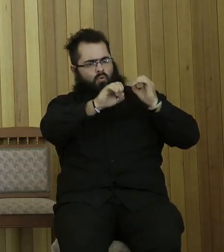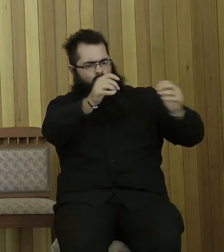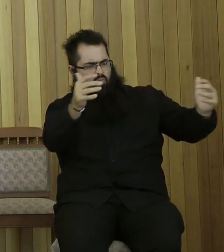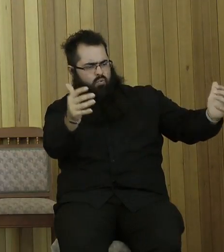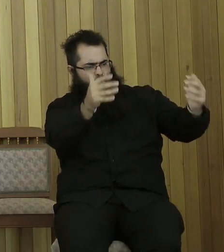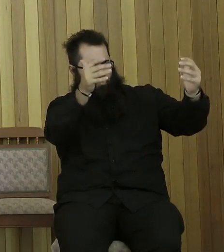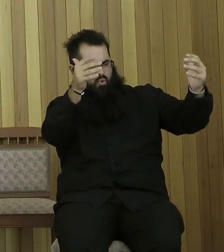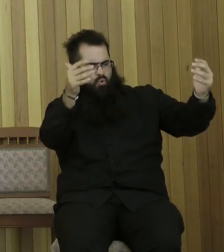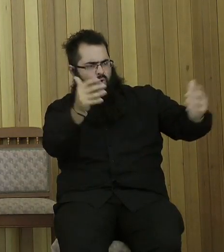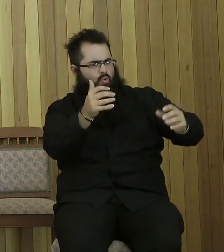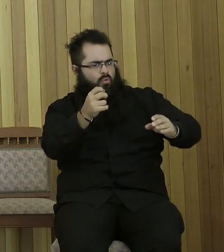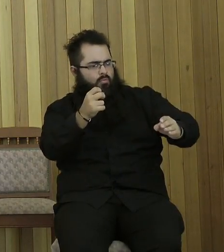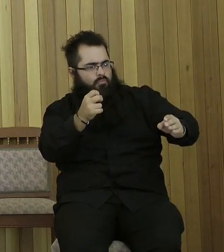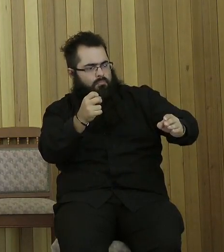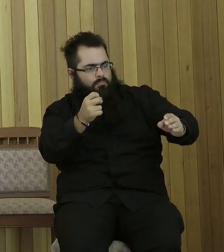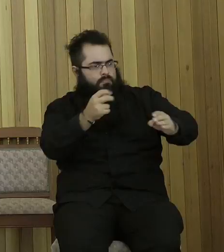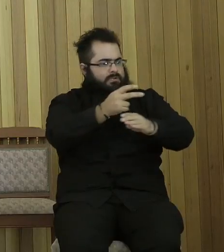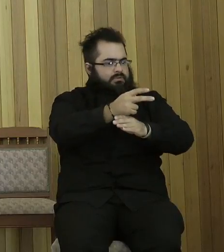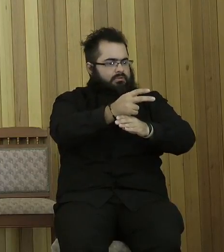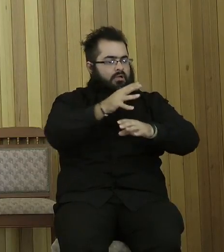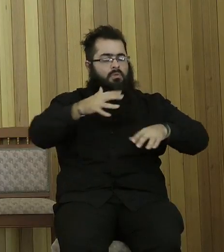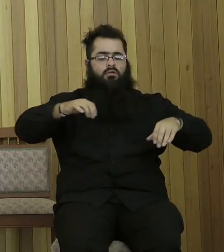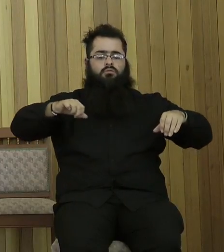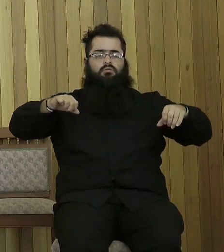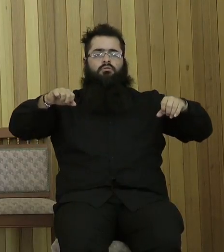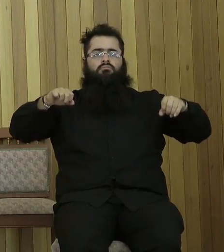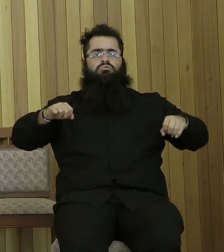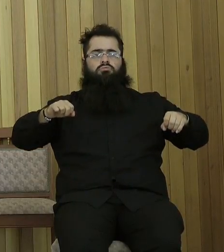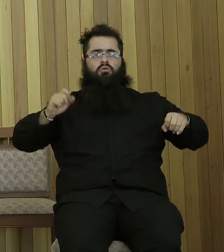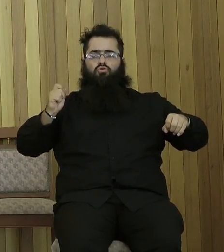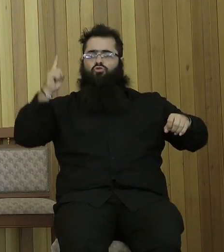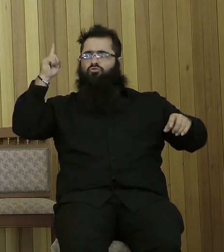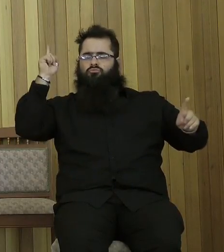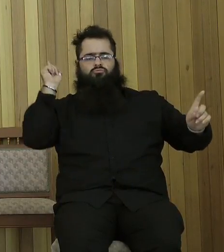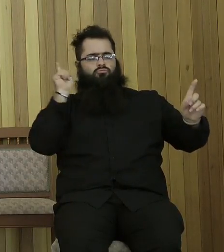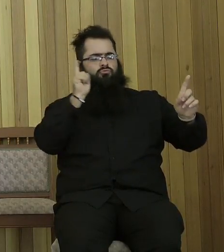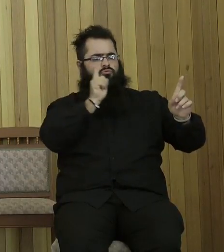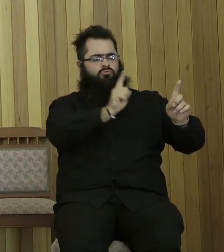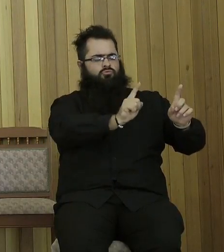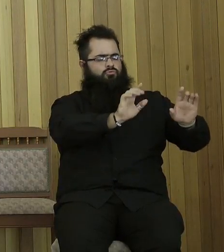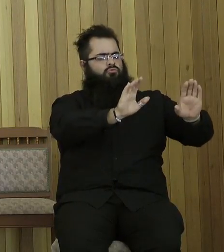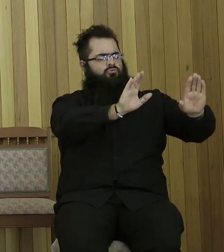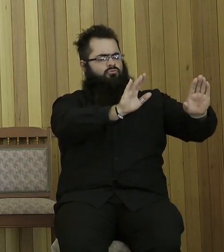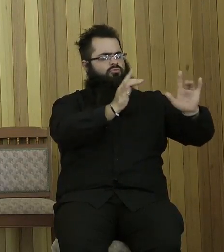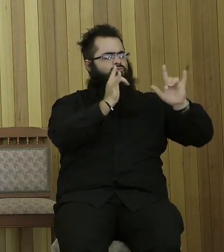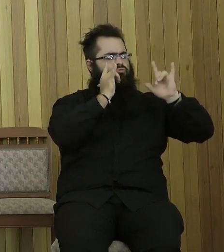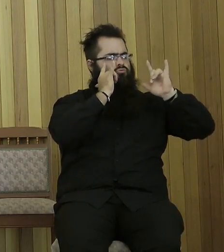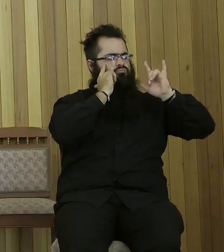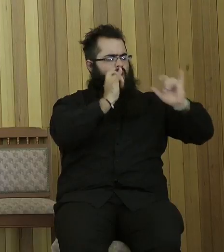them, until the Ancient of Days came, and a judgment was made in favour of the saints of the Most High,